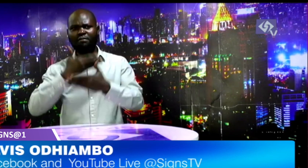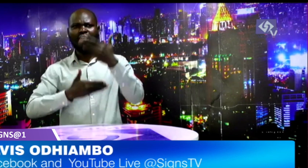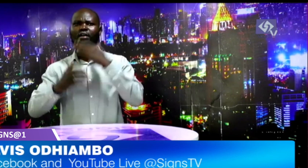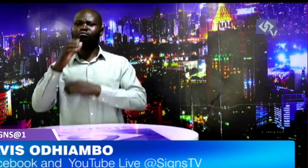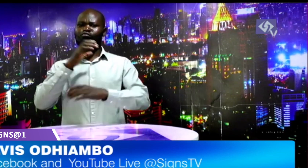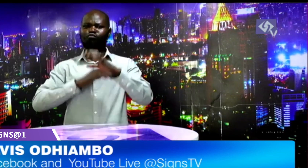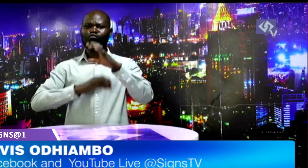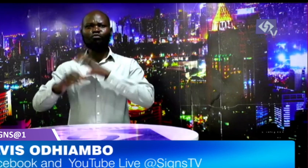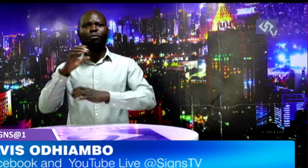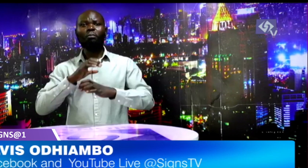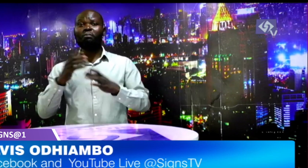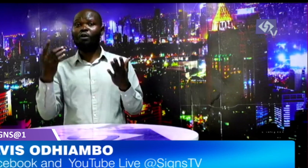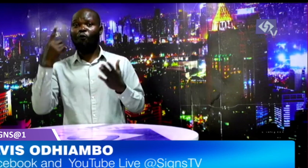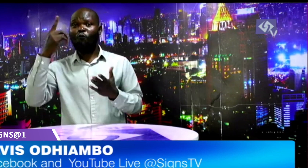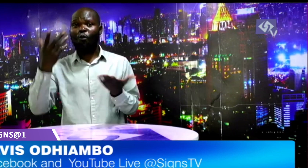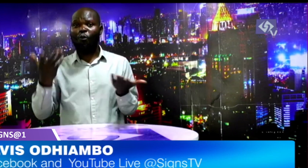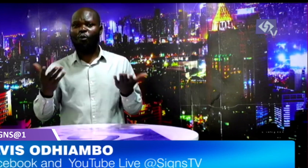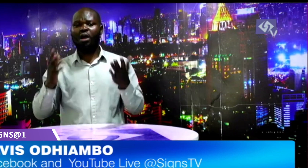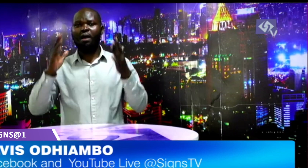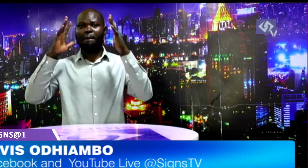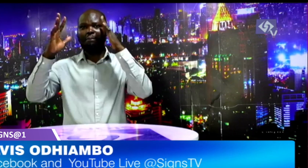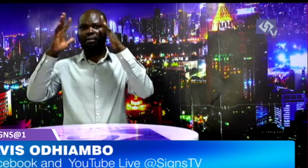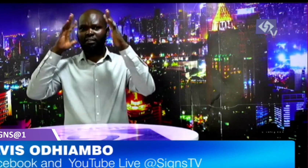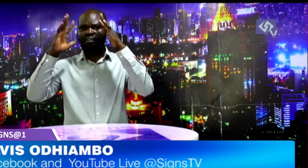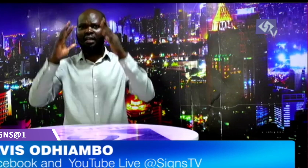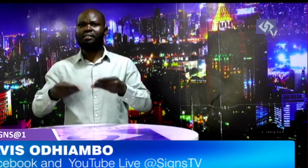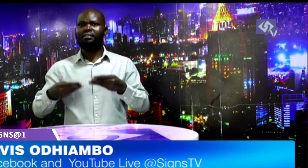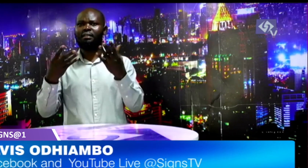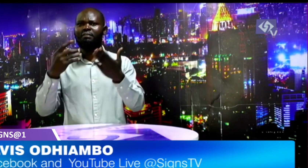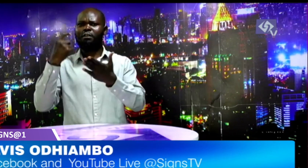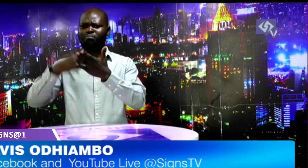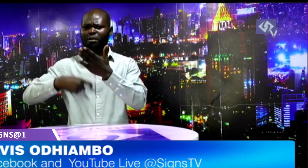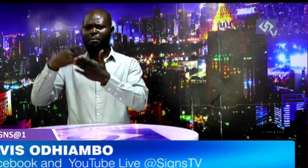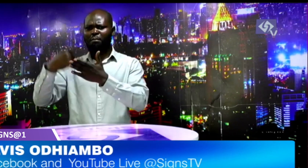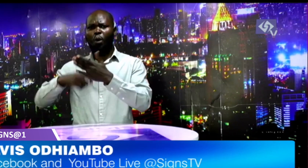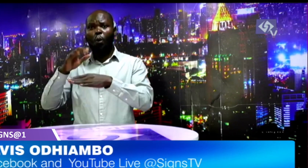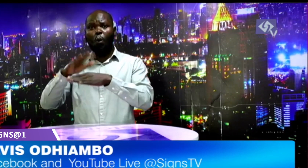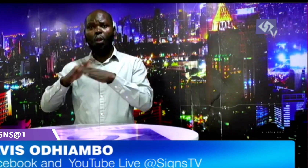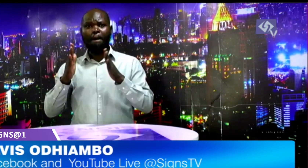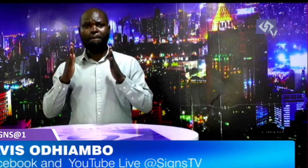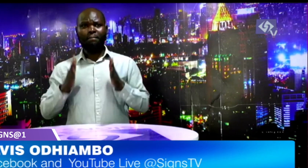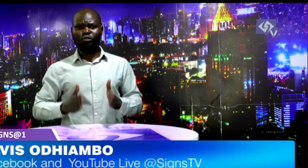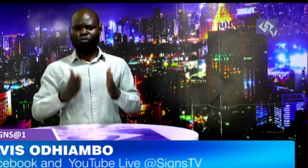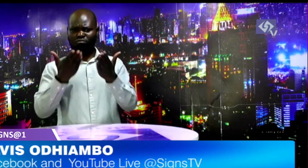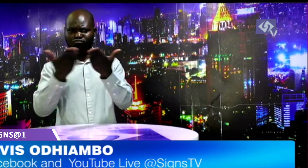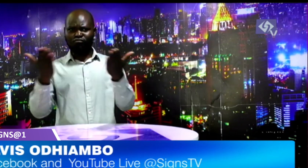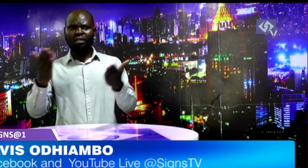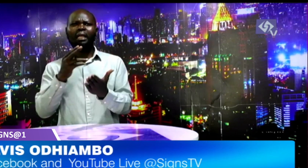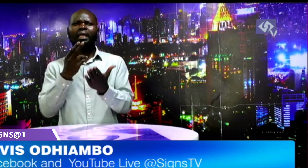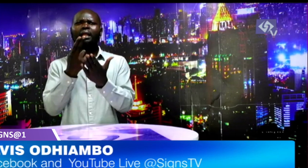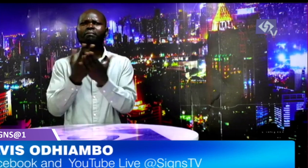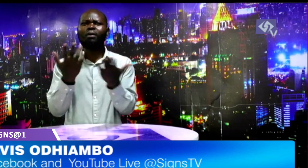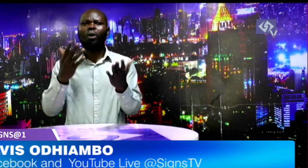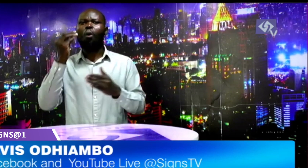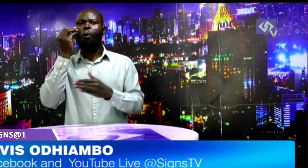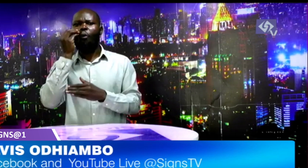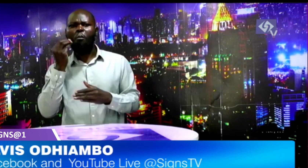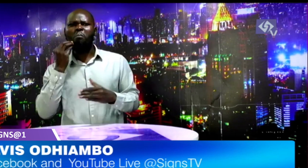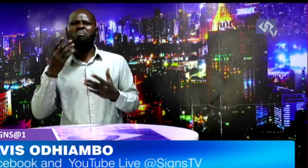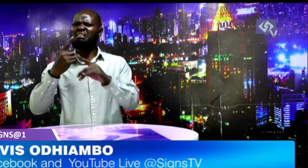JKIA, emphasizing that such actions negatively impact Kenya's tourism appeal. KRA has faced criticism